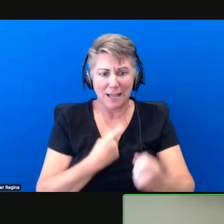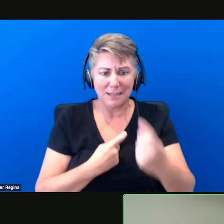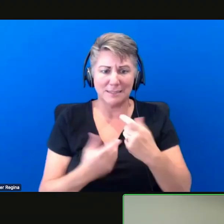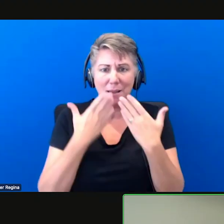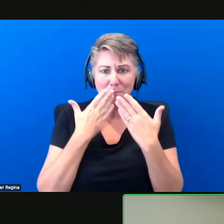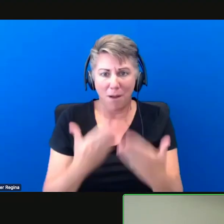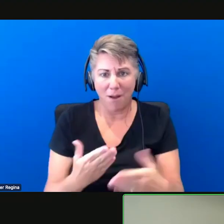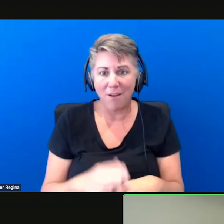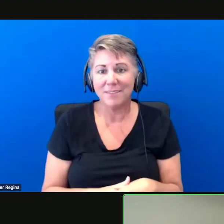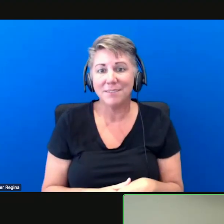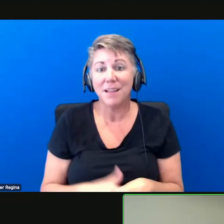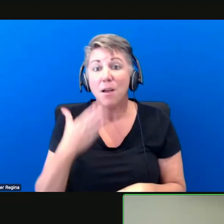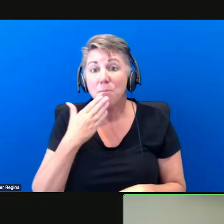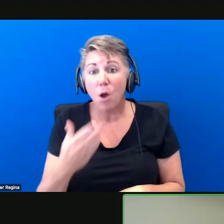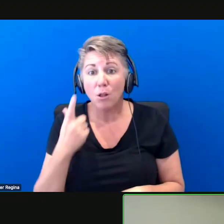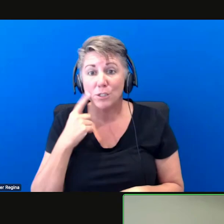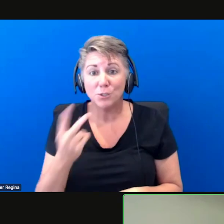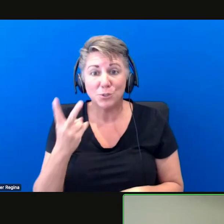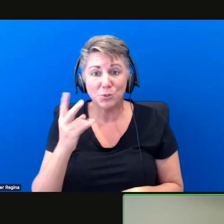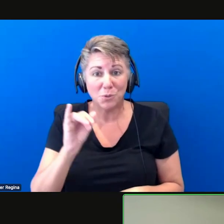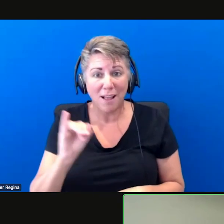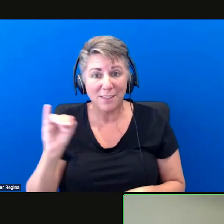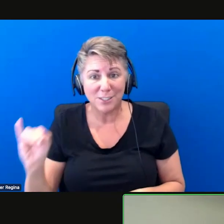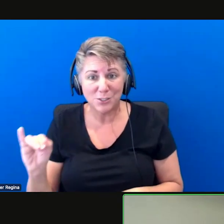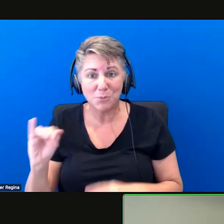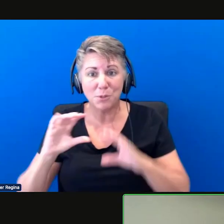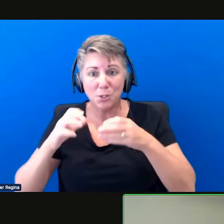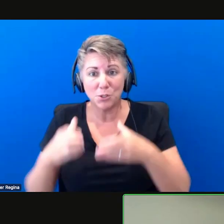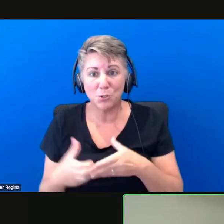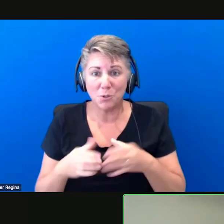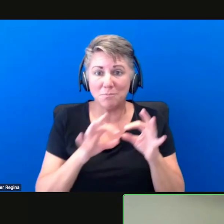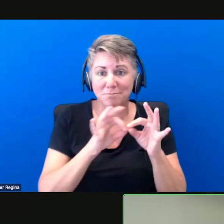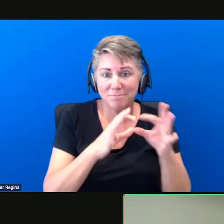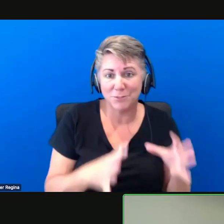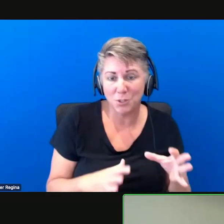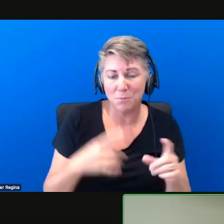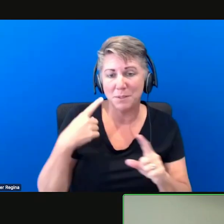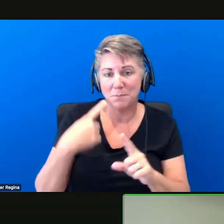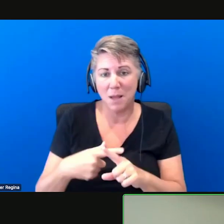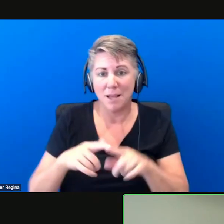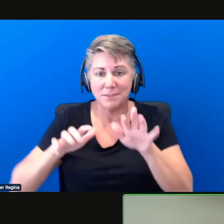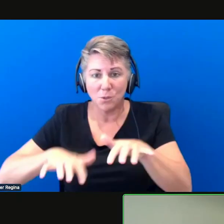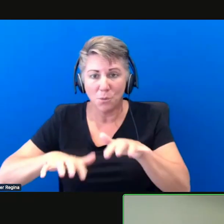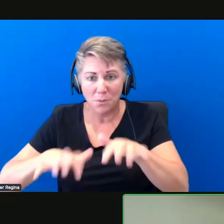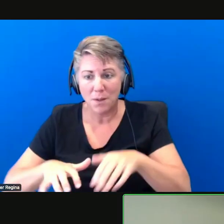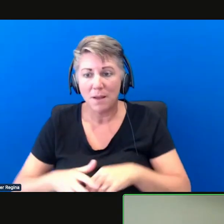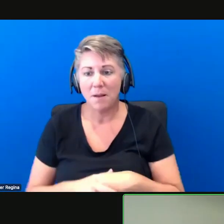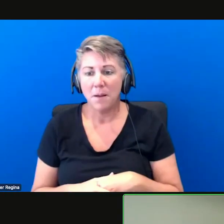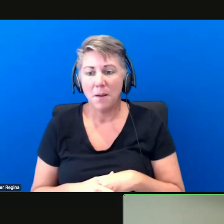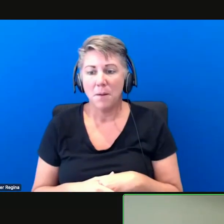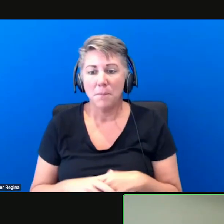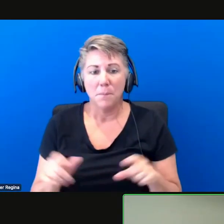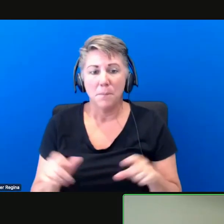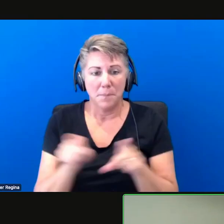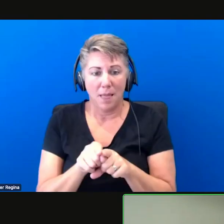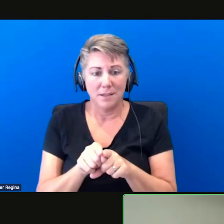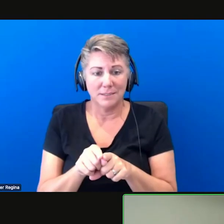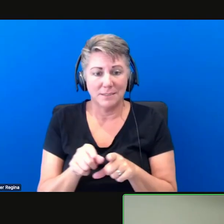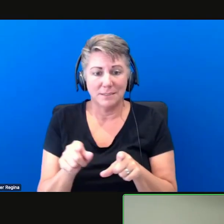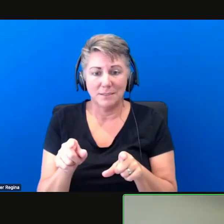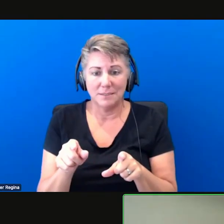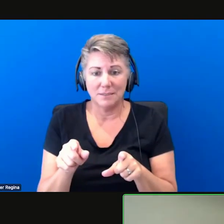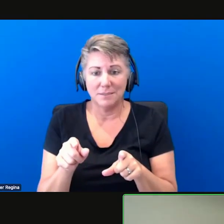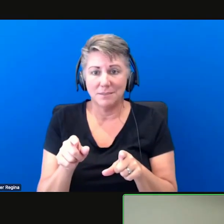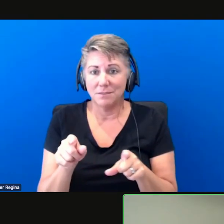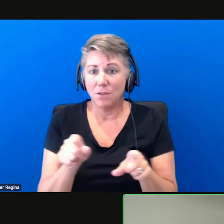to the i'll interpret uh group for the american sign language translation and closed captioning as well as the individuals and the